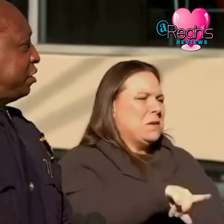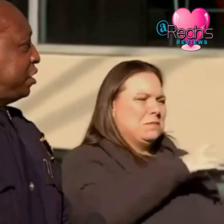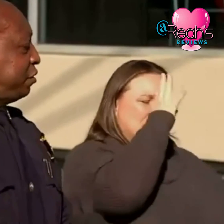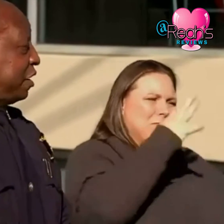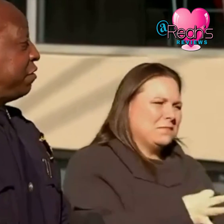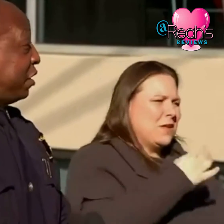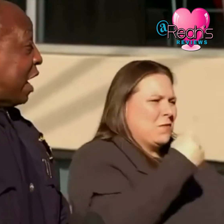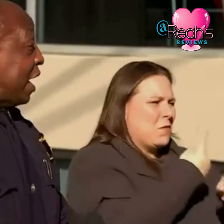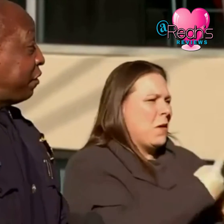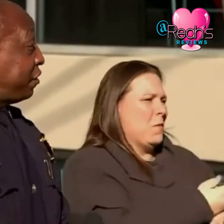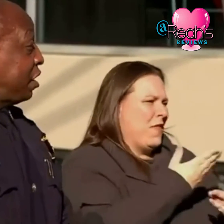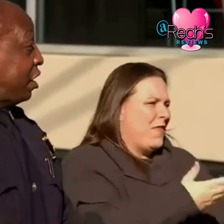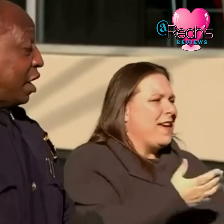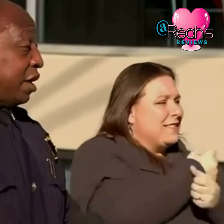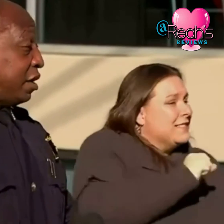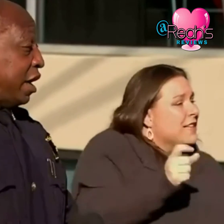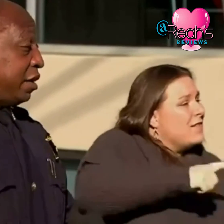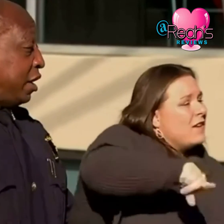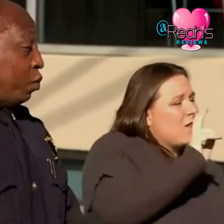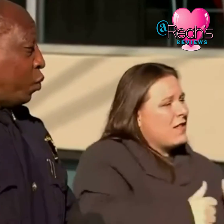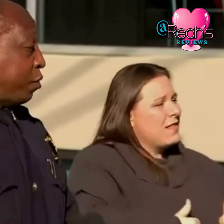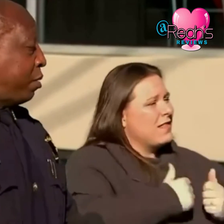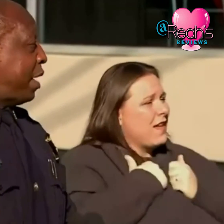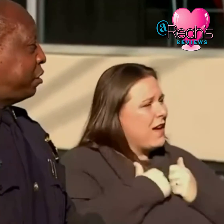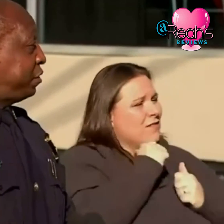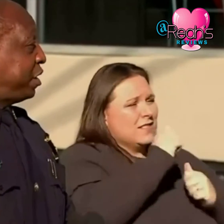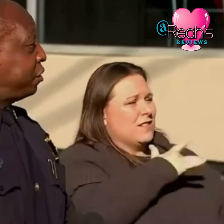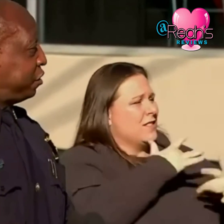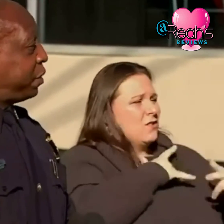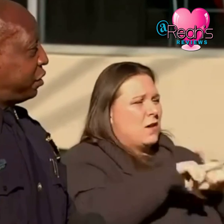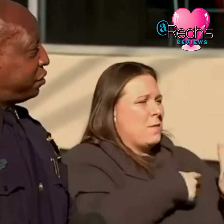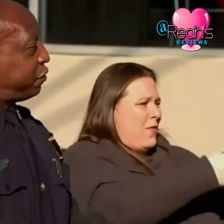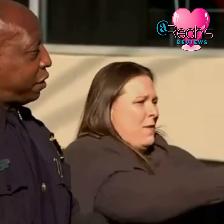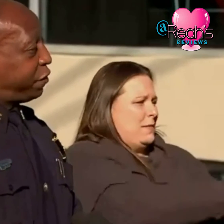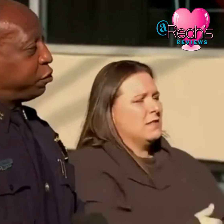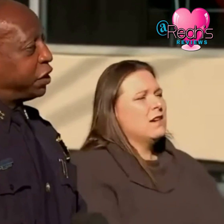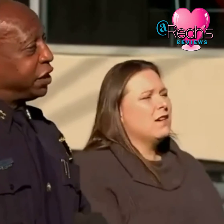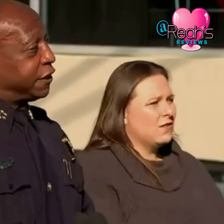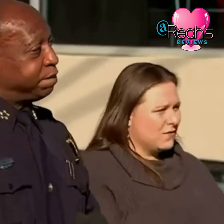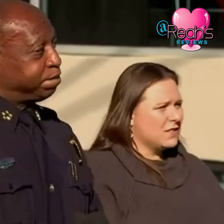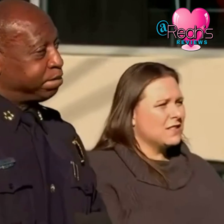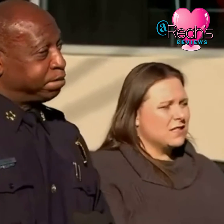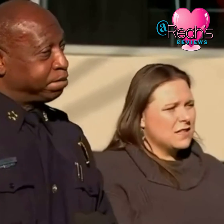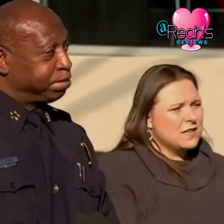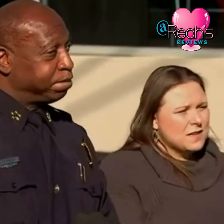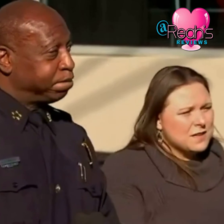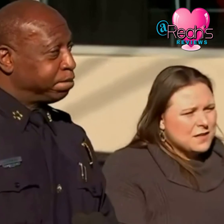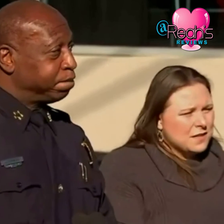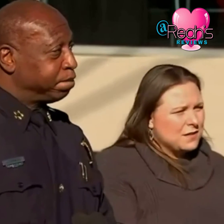right decision and saving lives and and didn't worry about themselves as much it felt really good